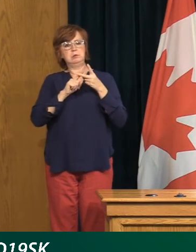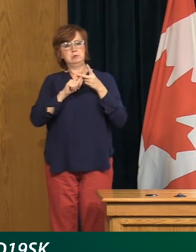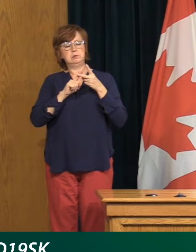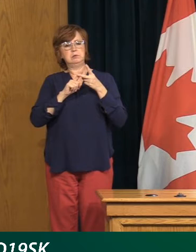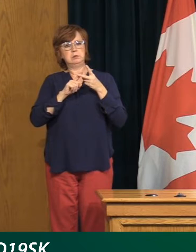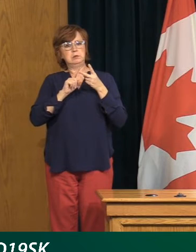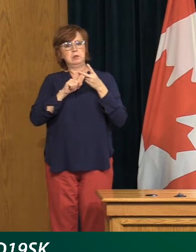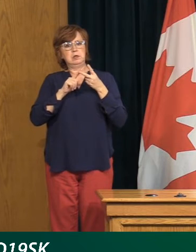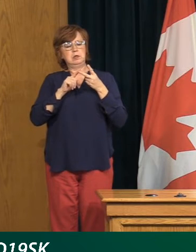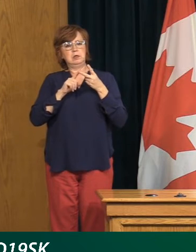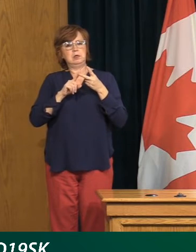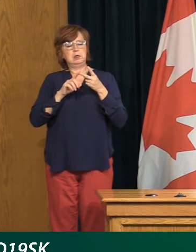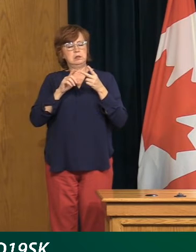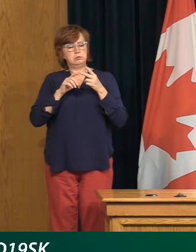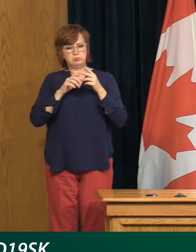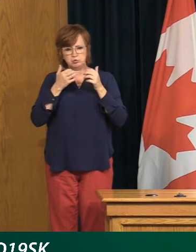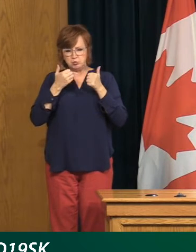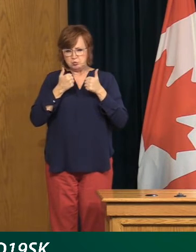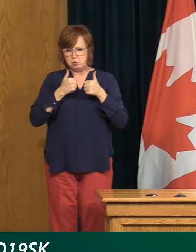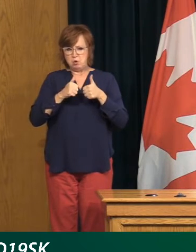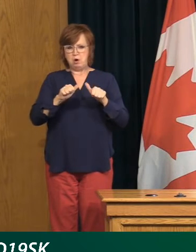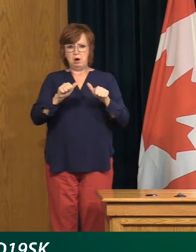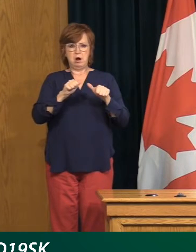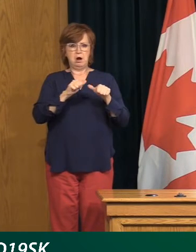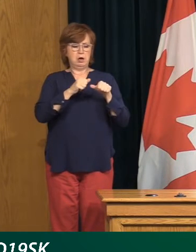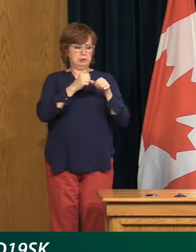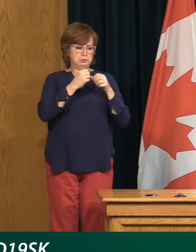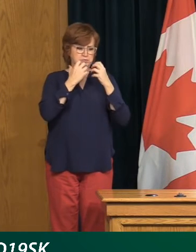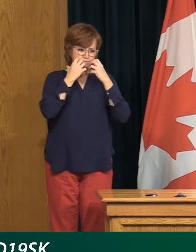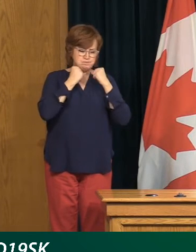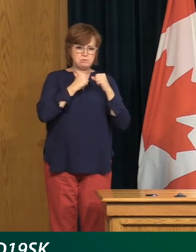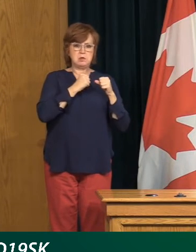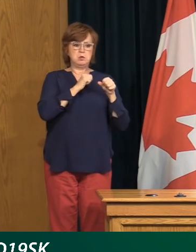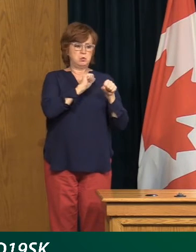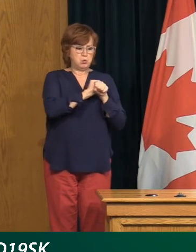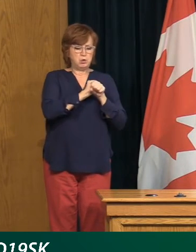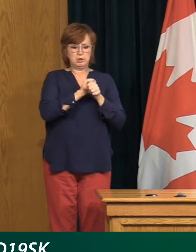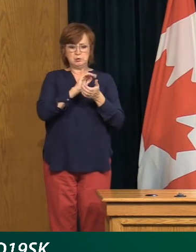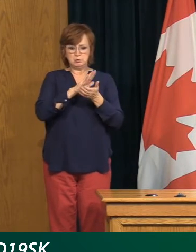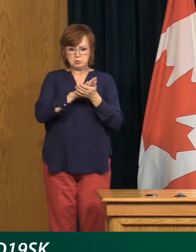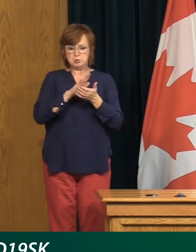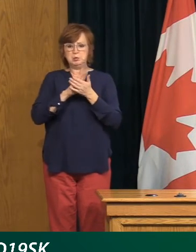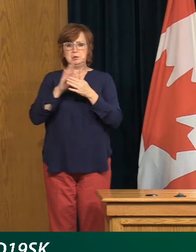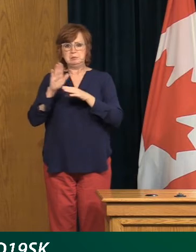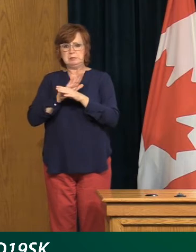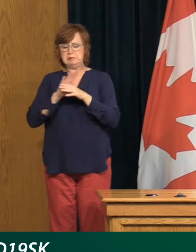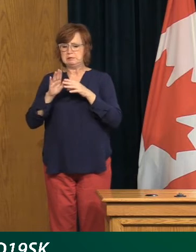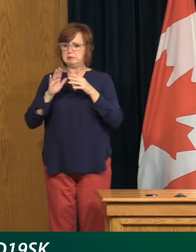that, you know, our workplaces, schools, businesses, recreational facilities, as much as we can remain open.